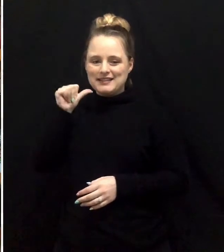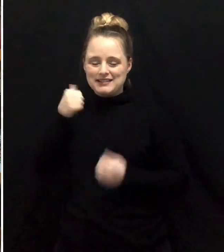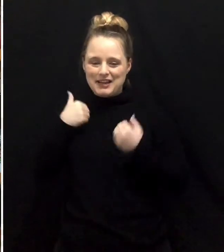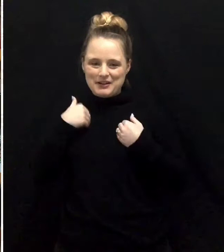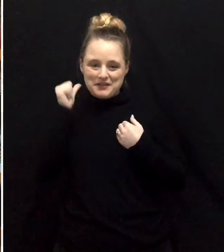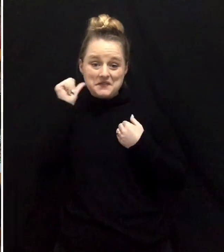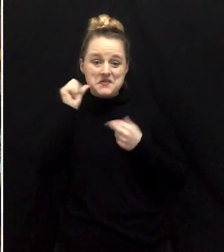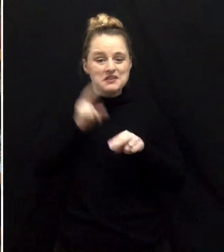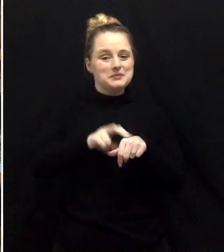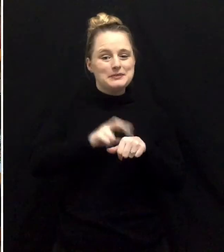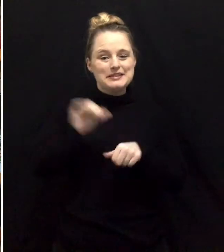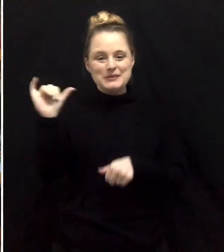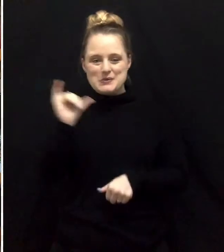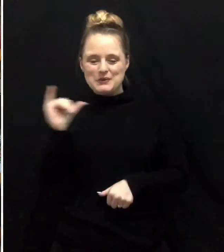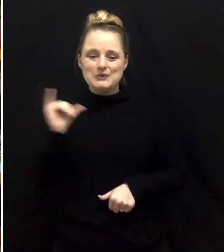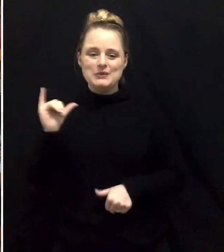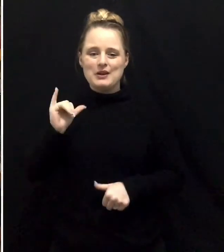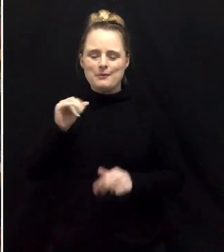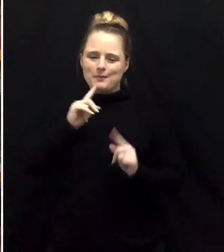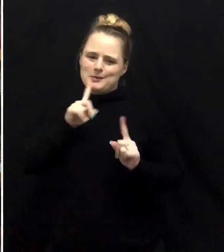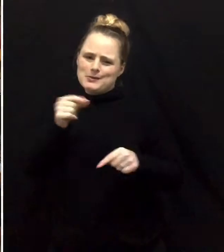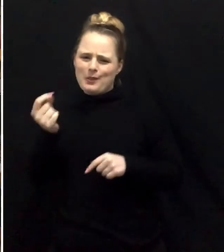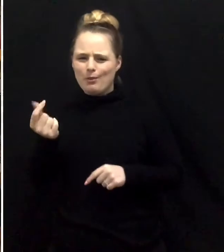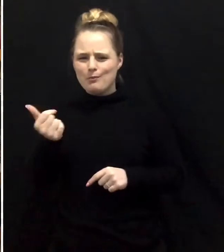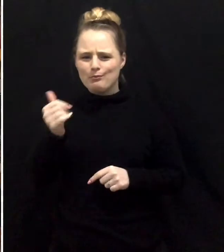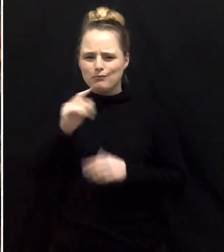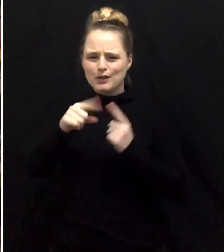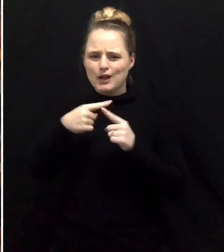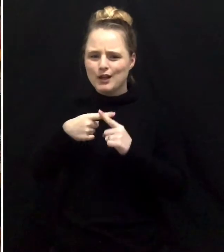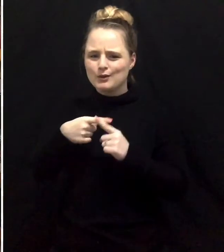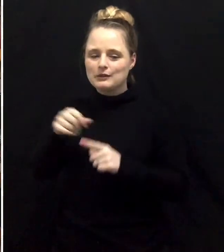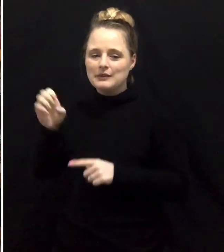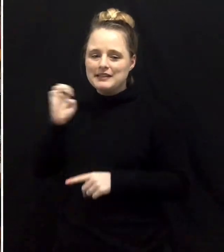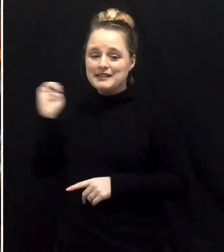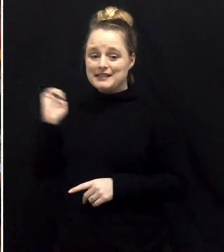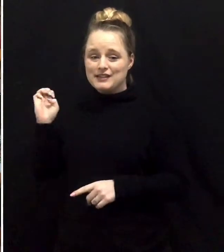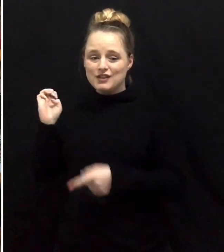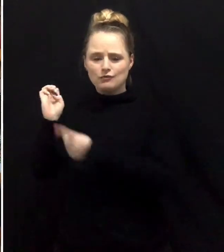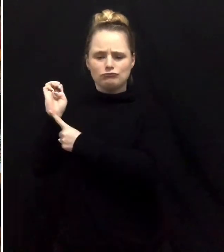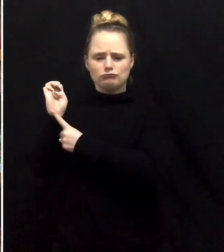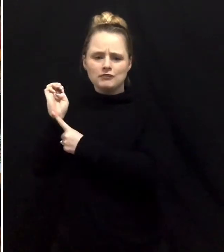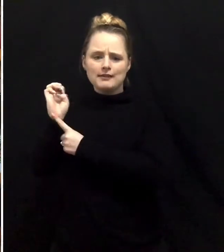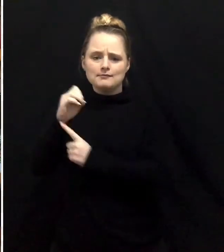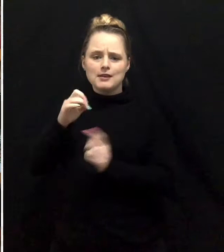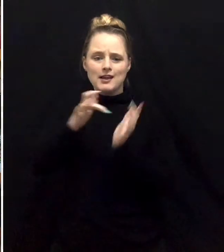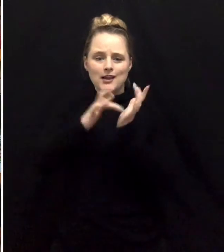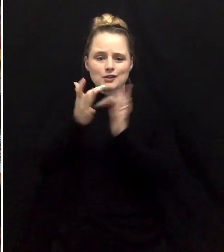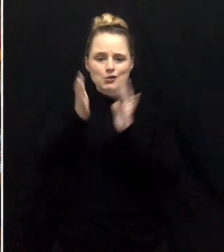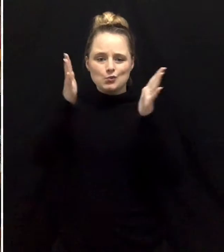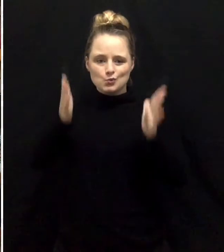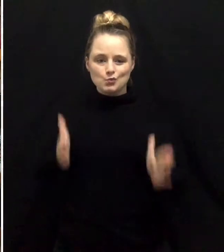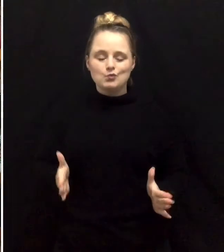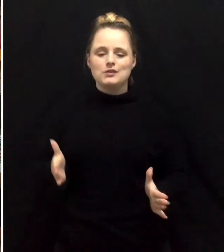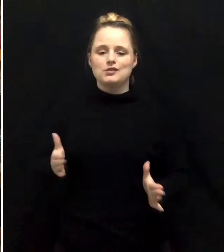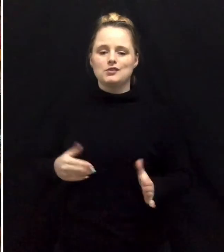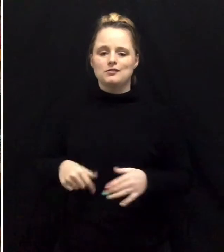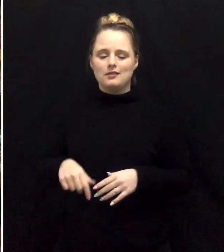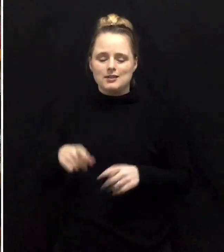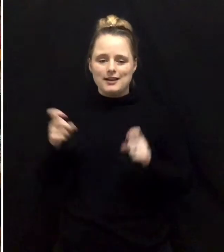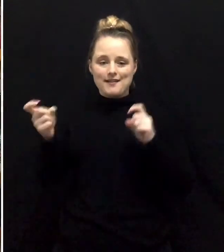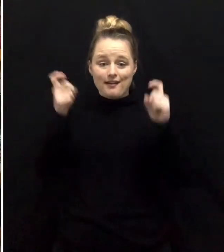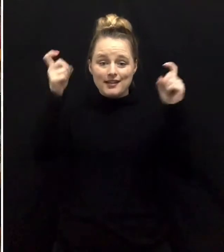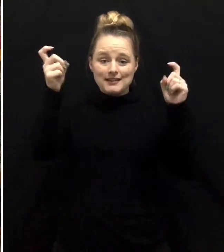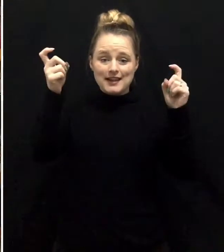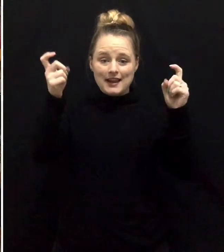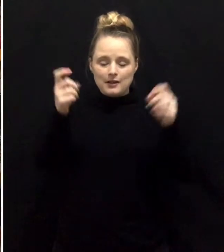Potato will be joining me to tell you a little bit about Easter. Easter is a Christian holiday that's being celebrated this